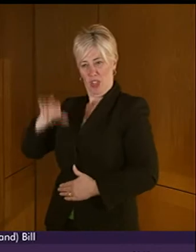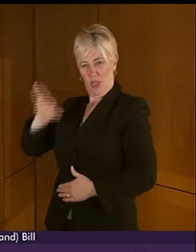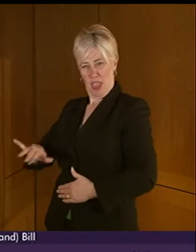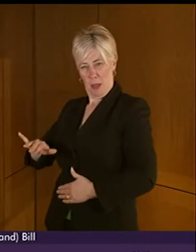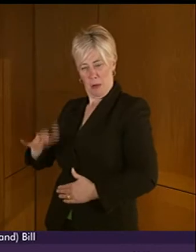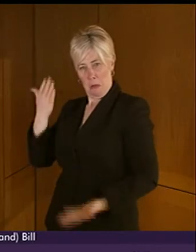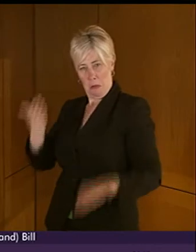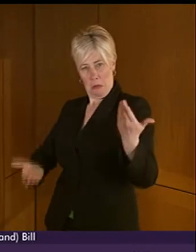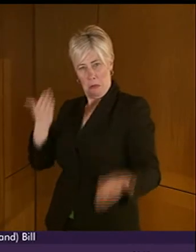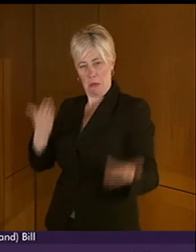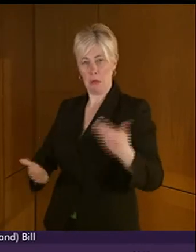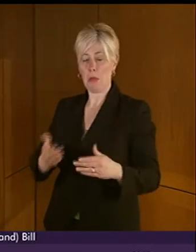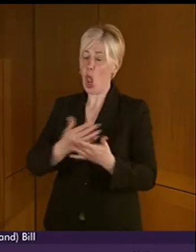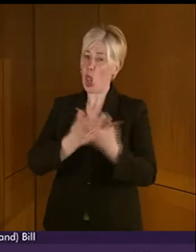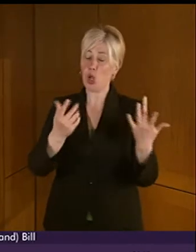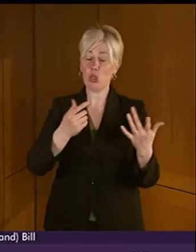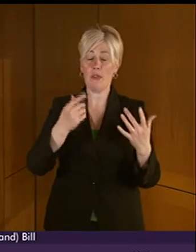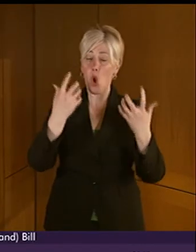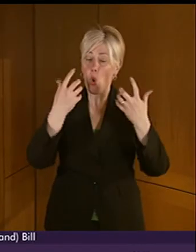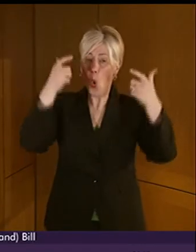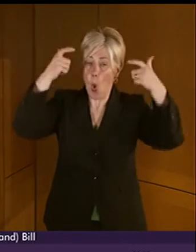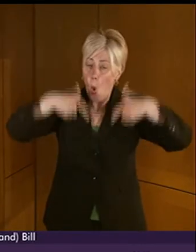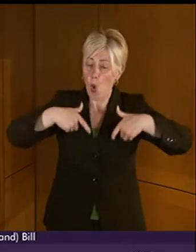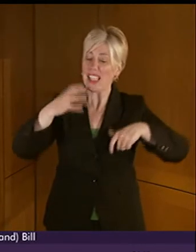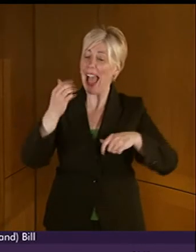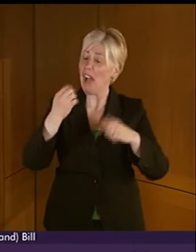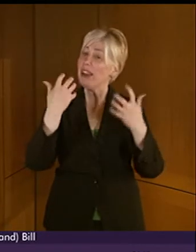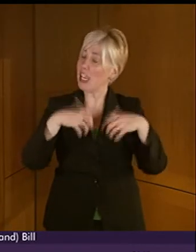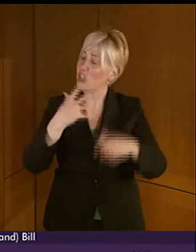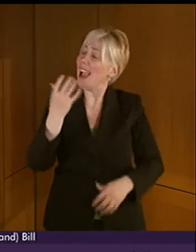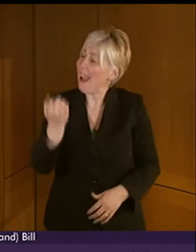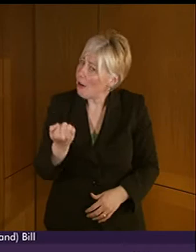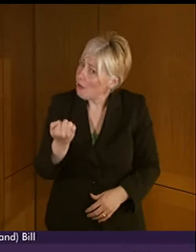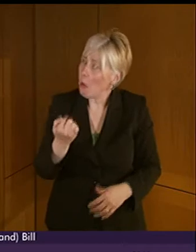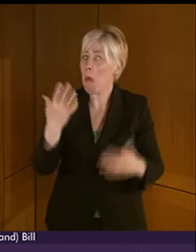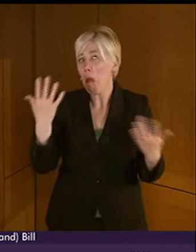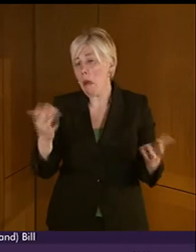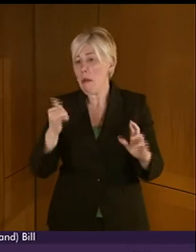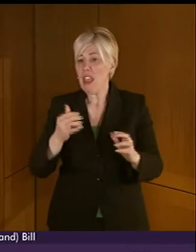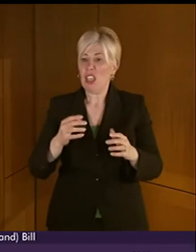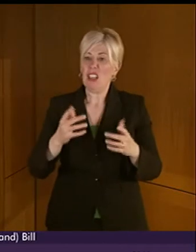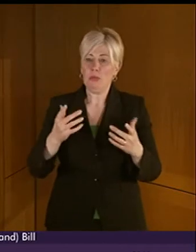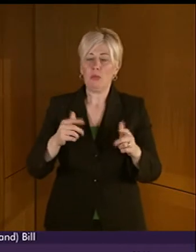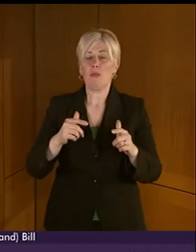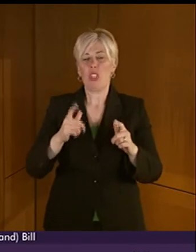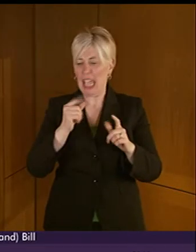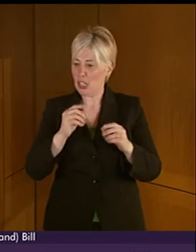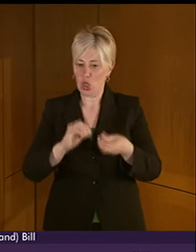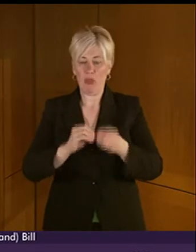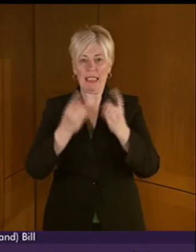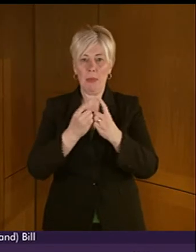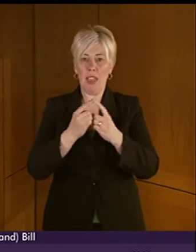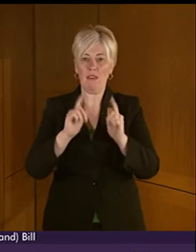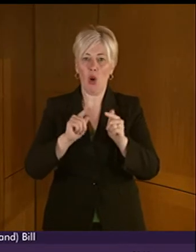Many of our courts have technology, and I don't know whether a programme could be developed that would enable this to take